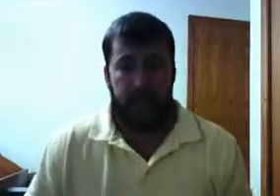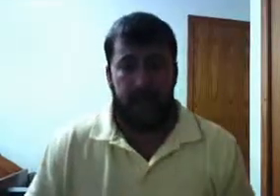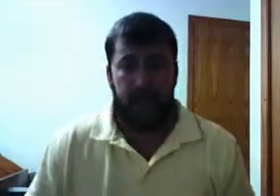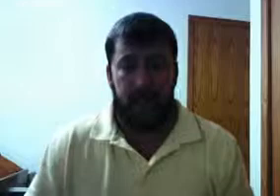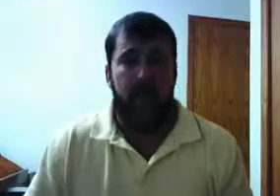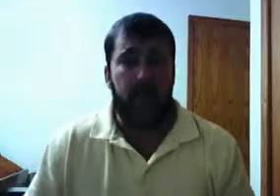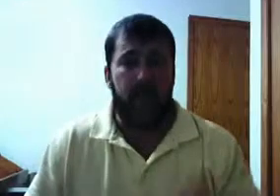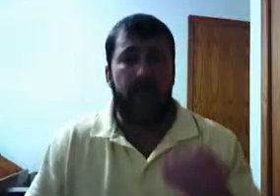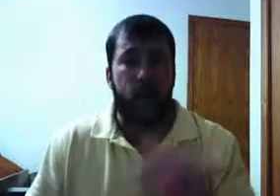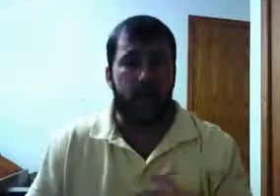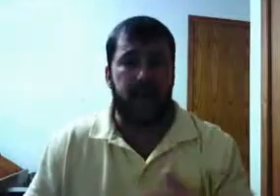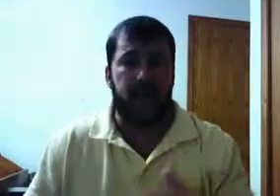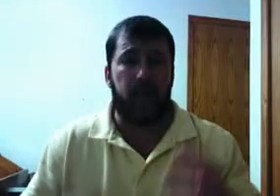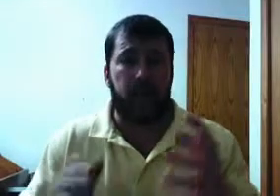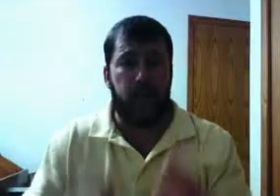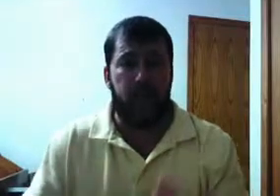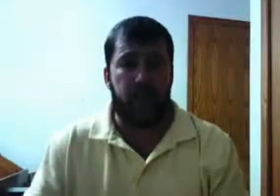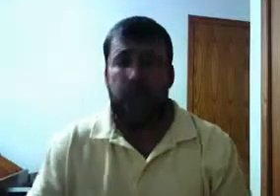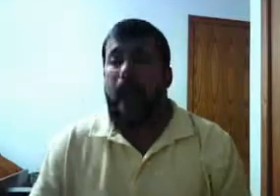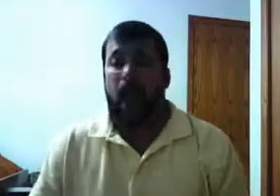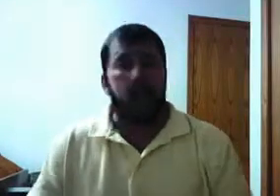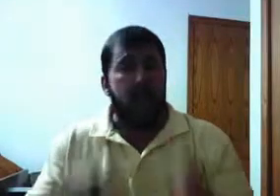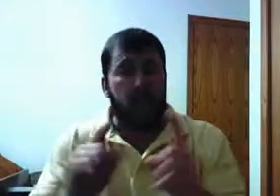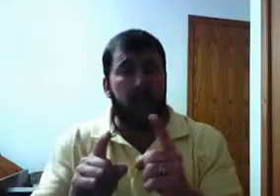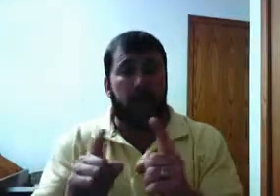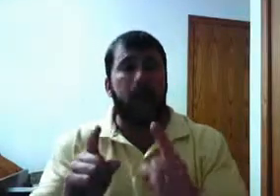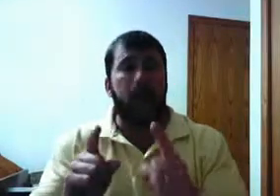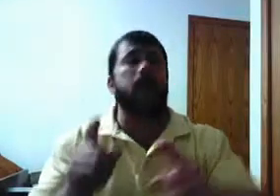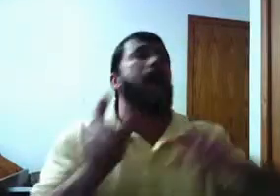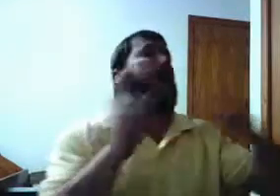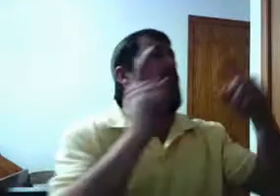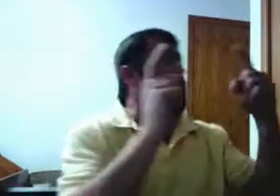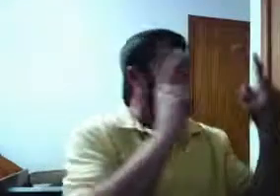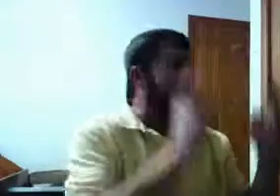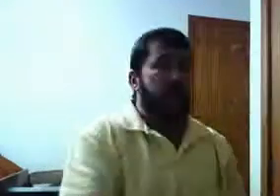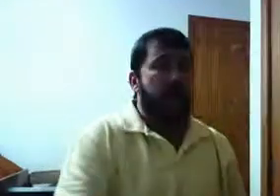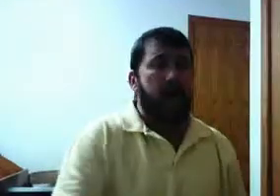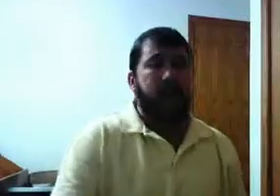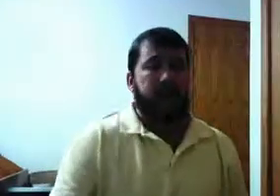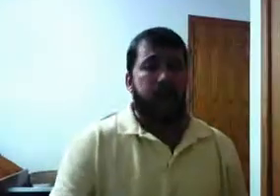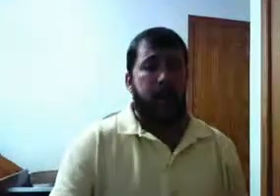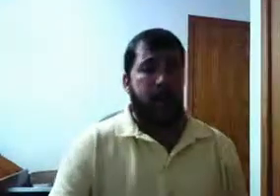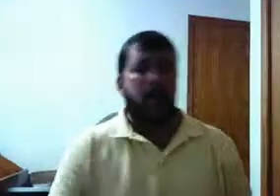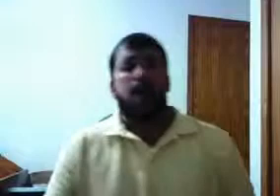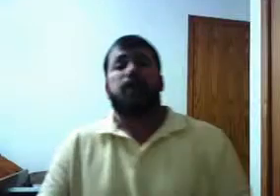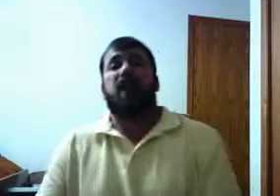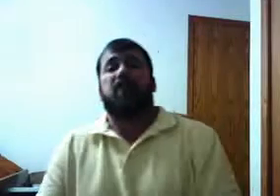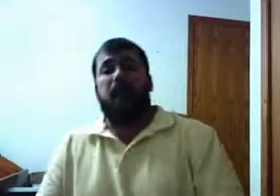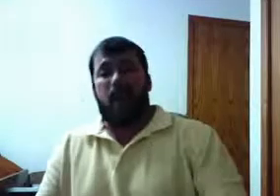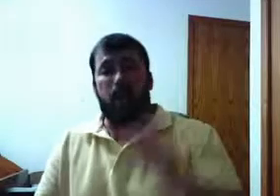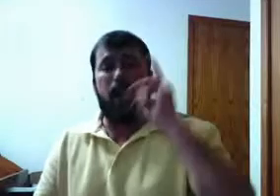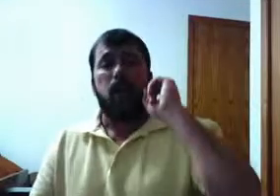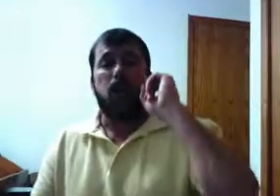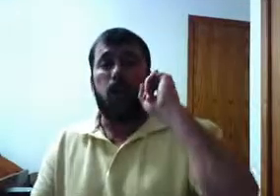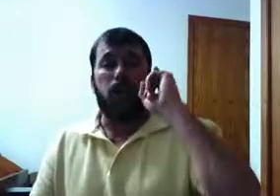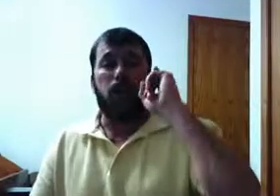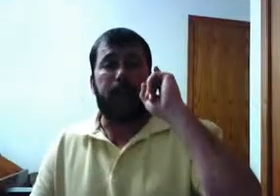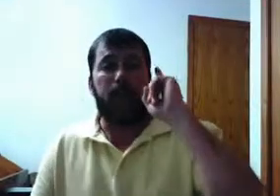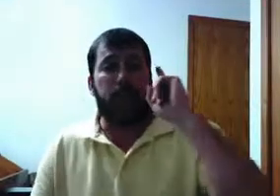outside of Washington and Virginia, and Hillary Clinton and Barack Obama was there. They said, Hillary, you little devilish whore,